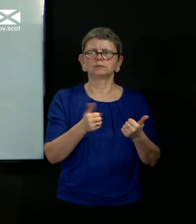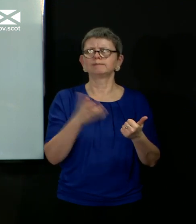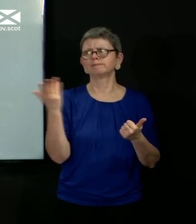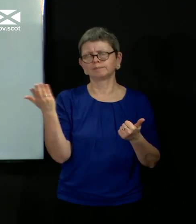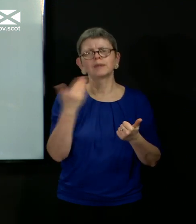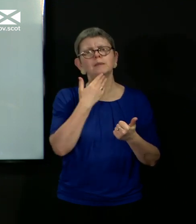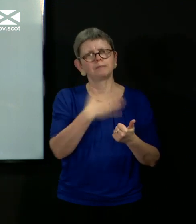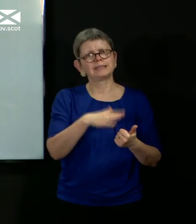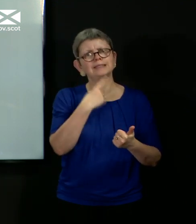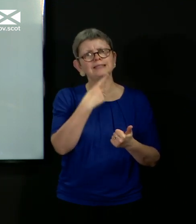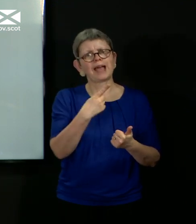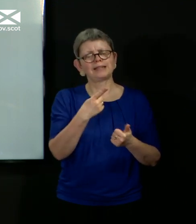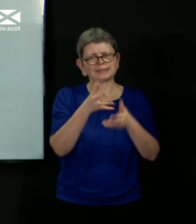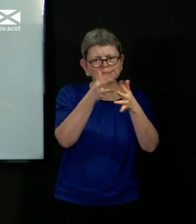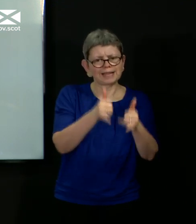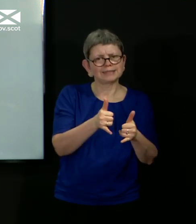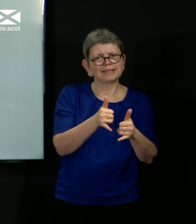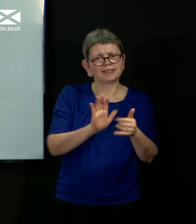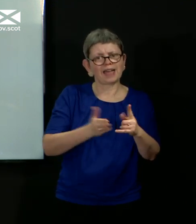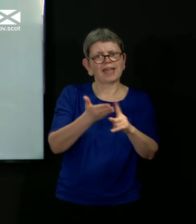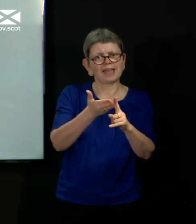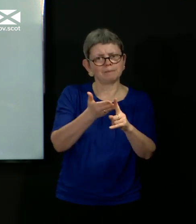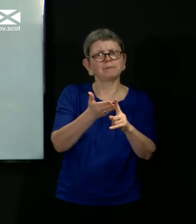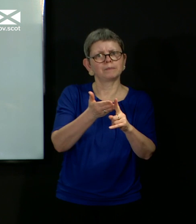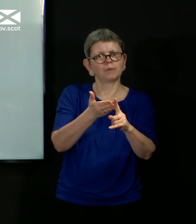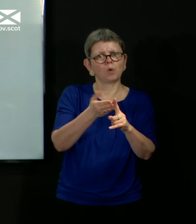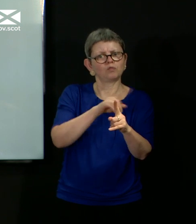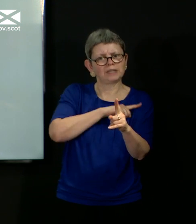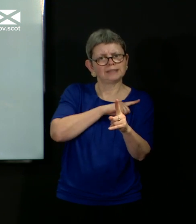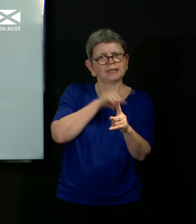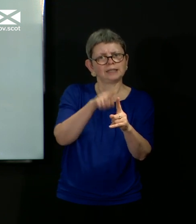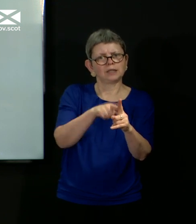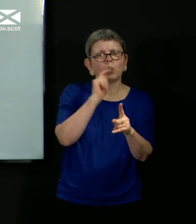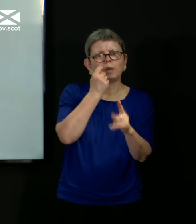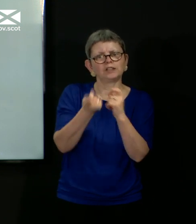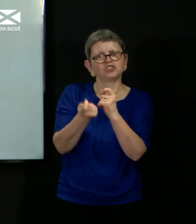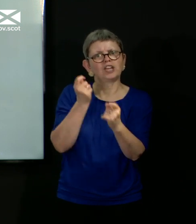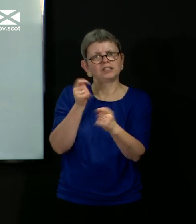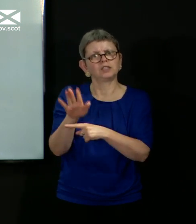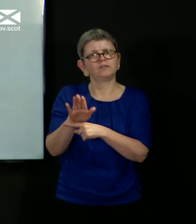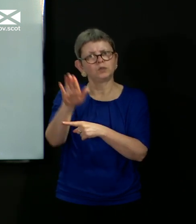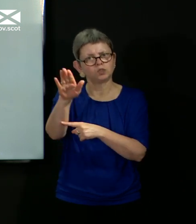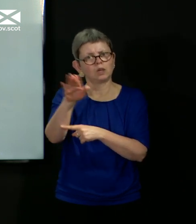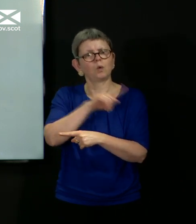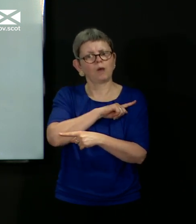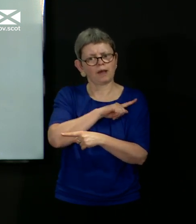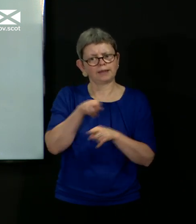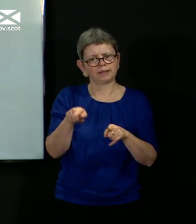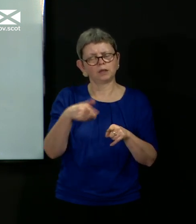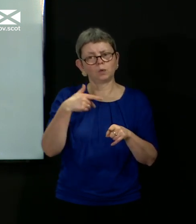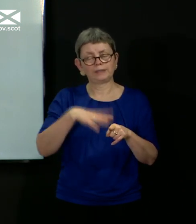testing can shift as we move from where we are currently to our plans and preparations for